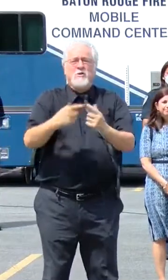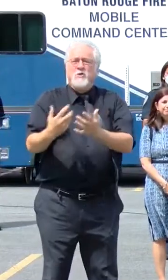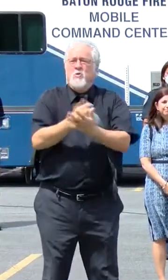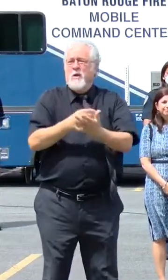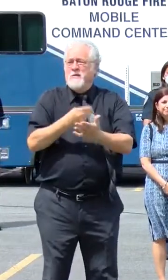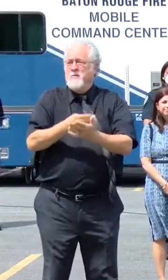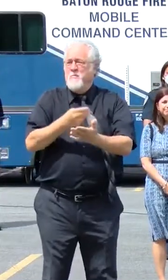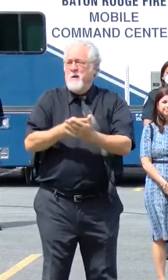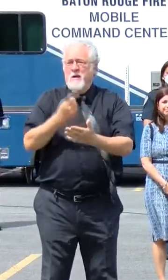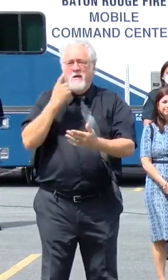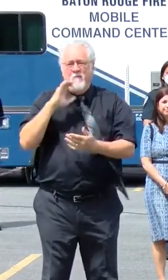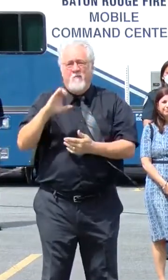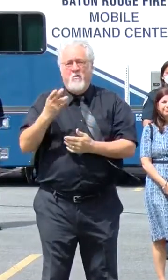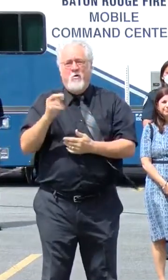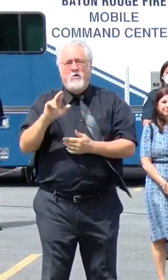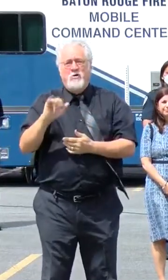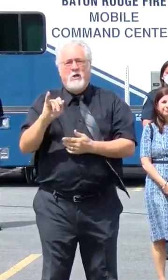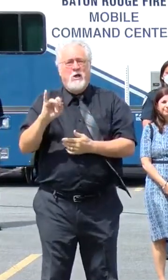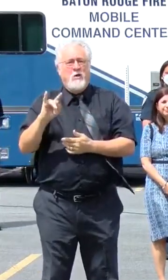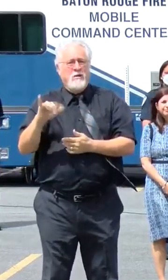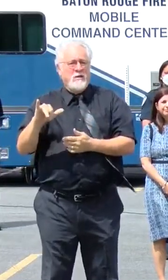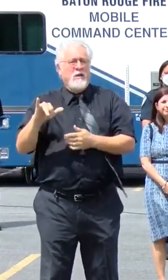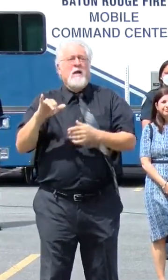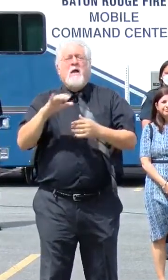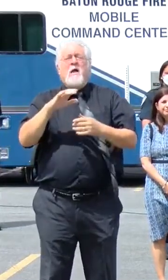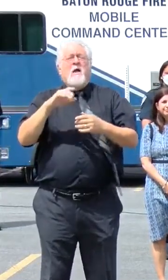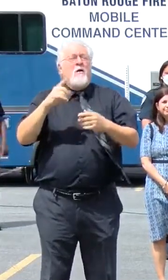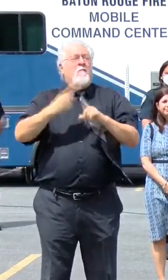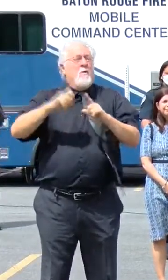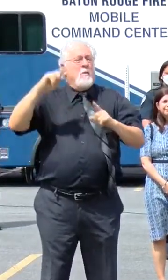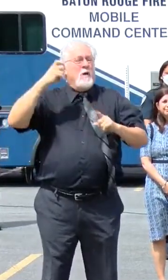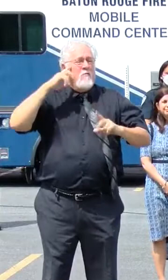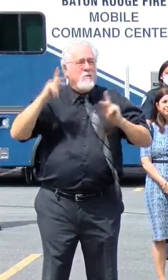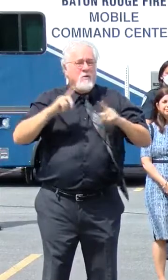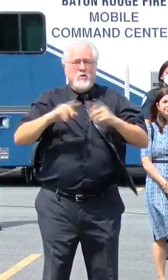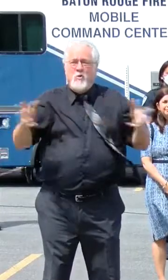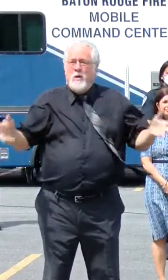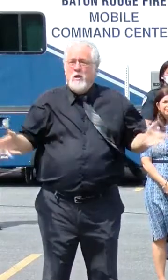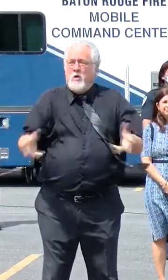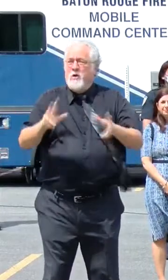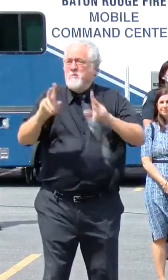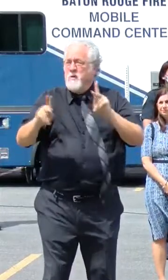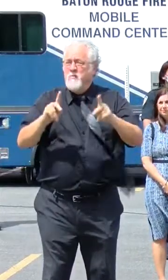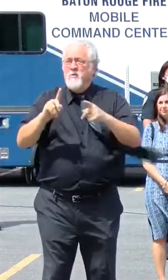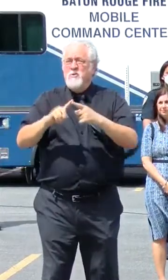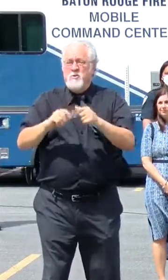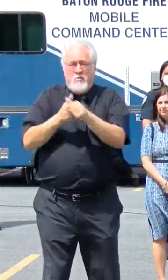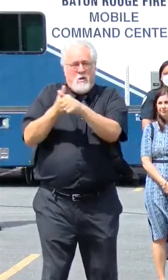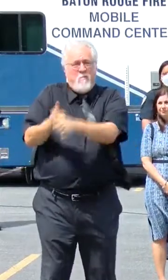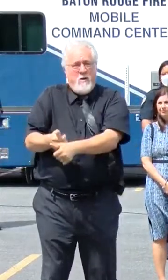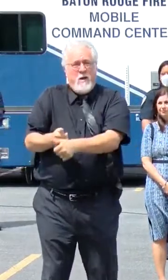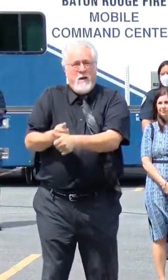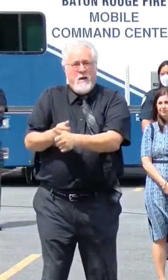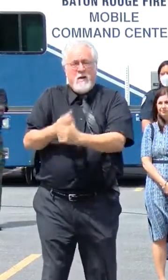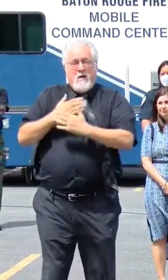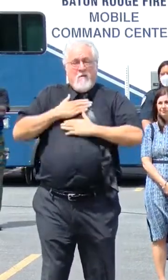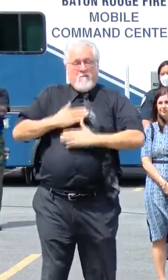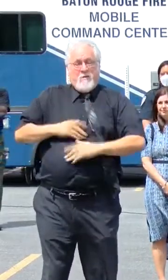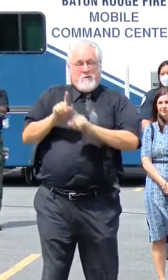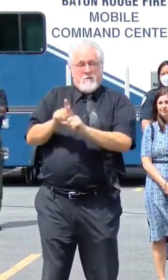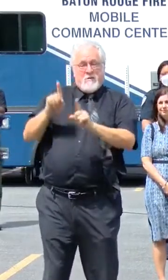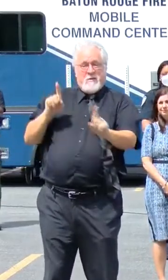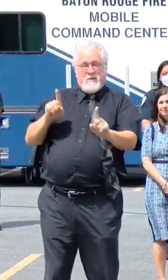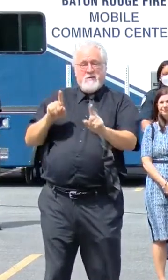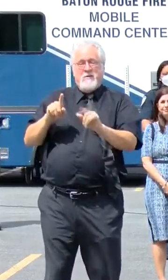money for charities. You've heard it from government officials as a means of encouraging our citizens to abide by physical distancing